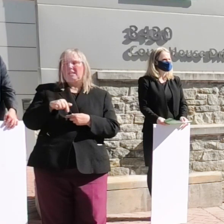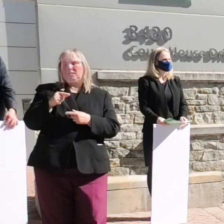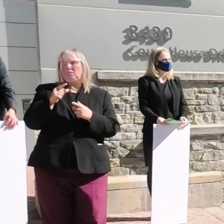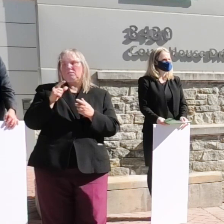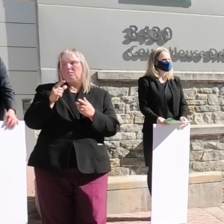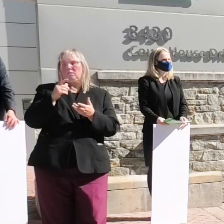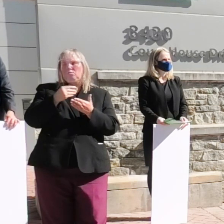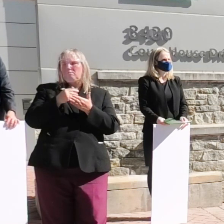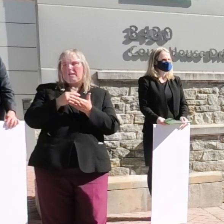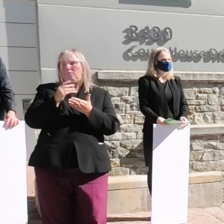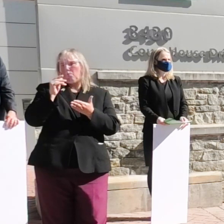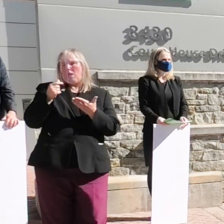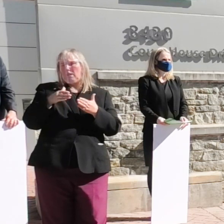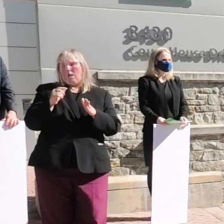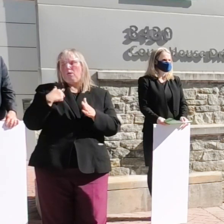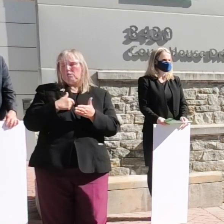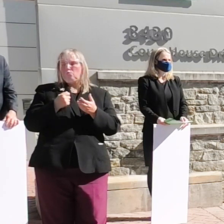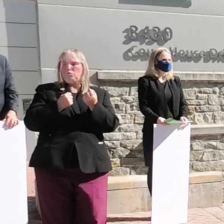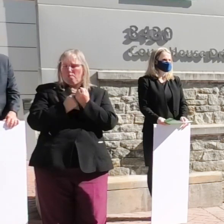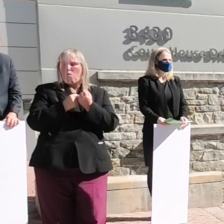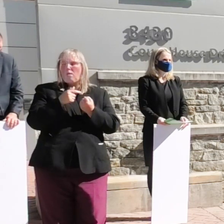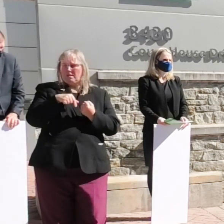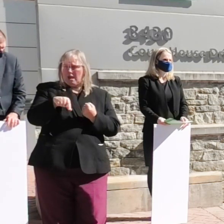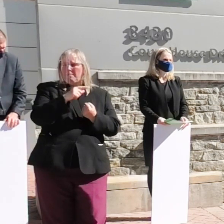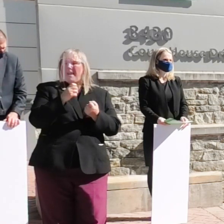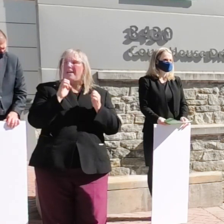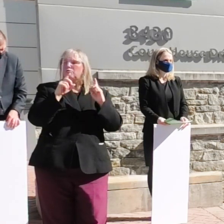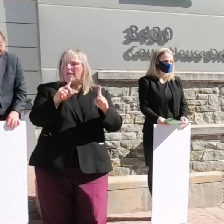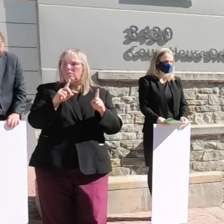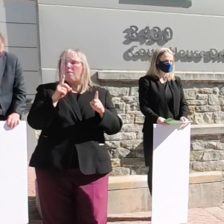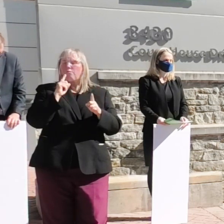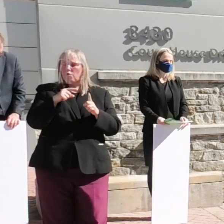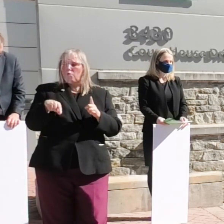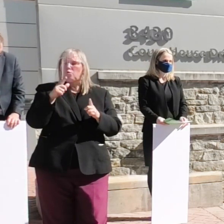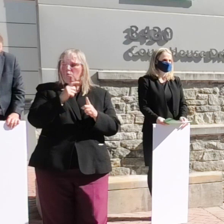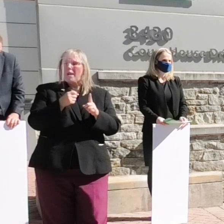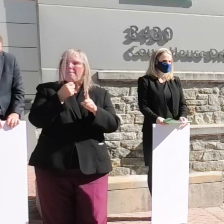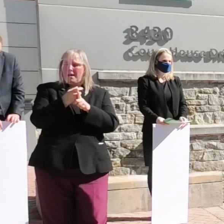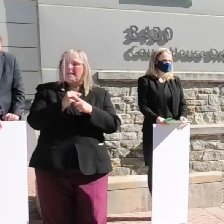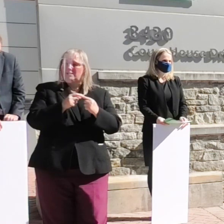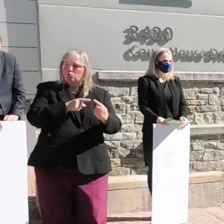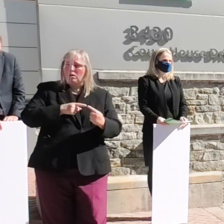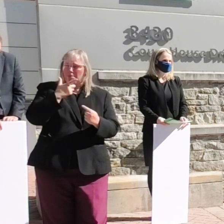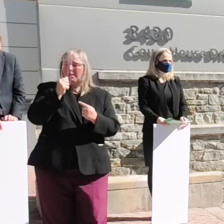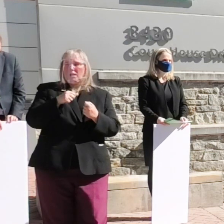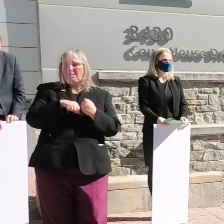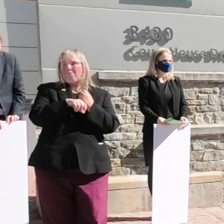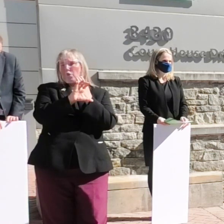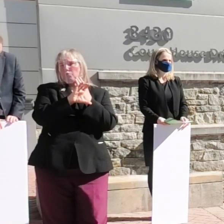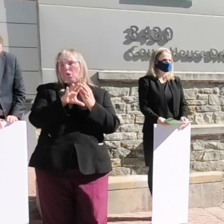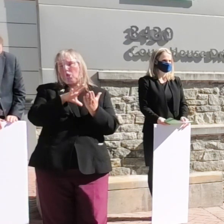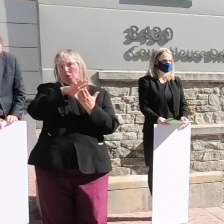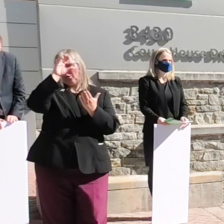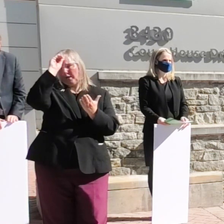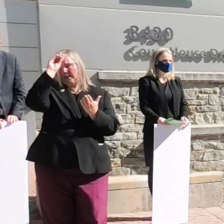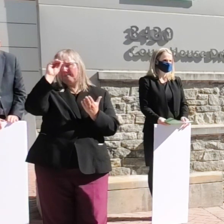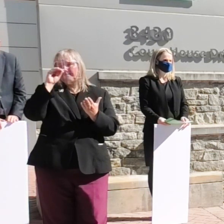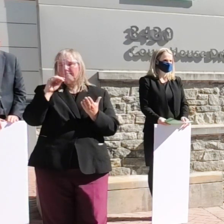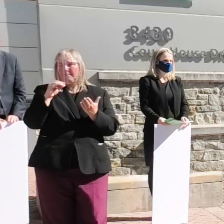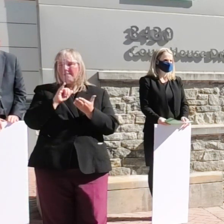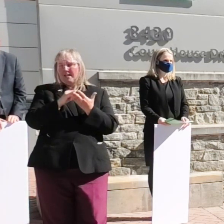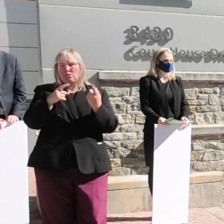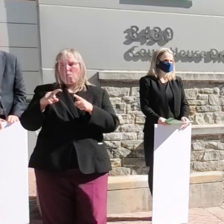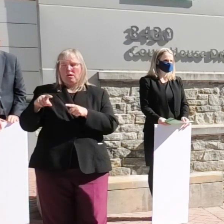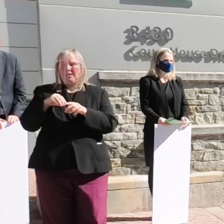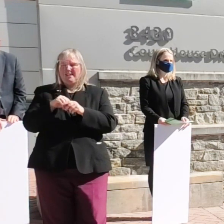going to allow us to support them educationally for those who are impacted and struggling because of the virtual learning that's going